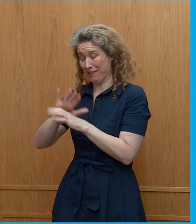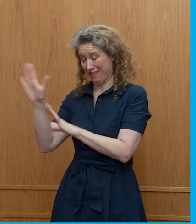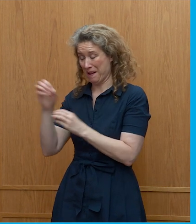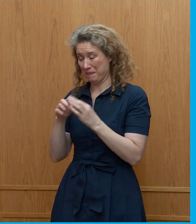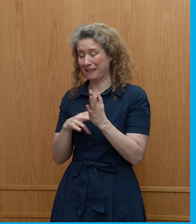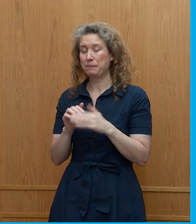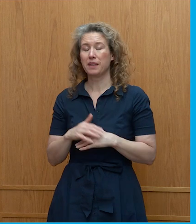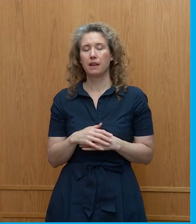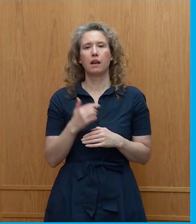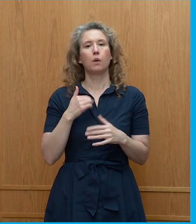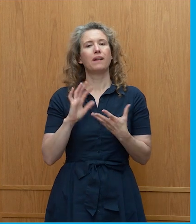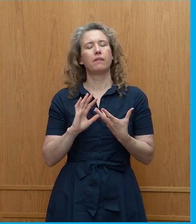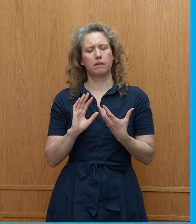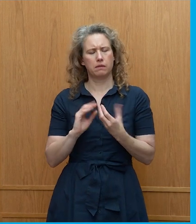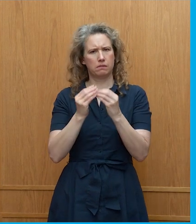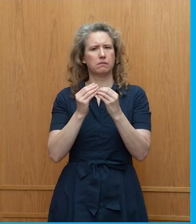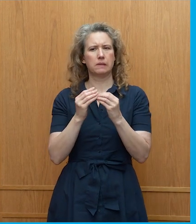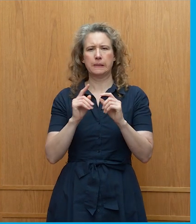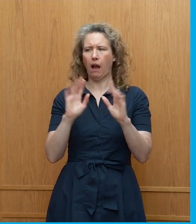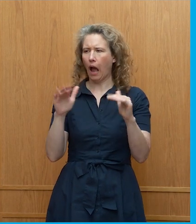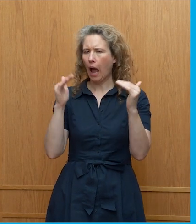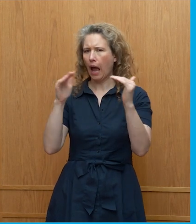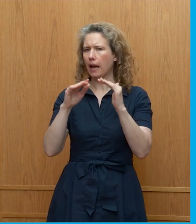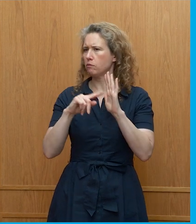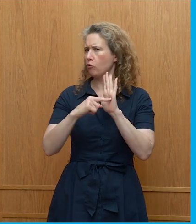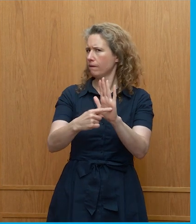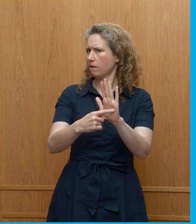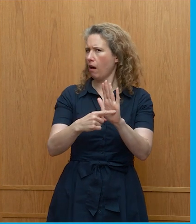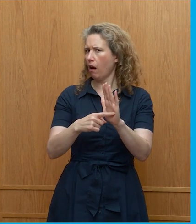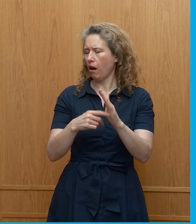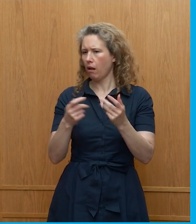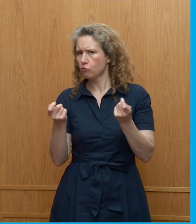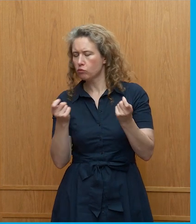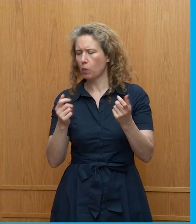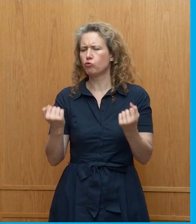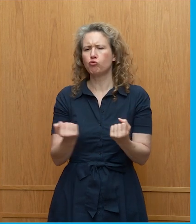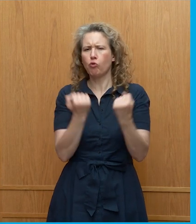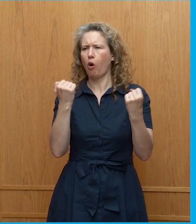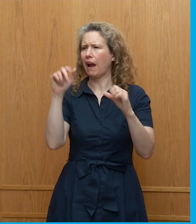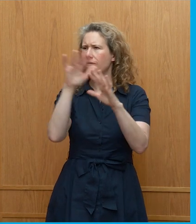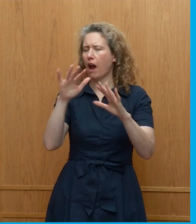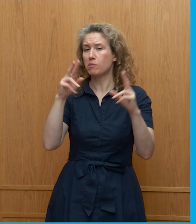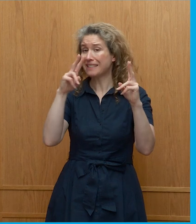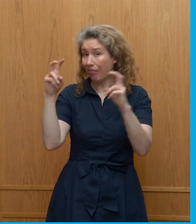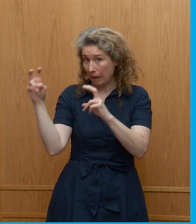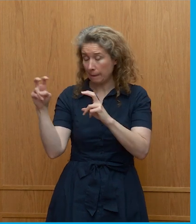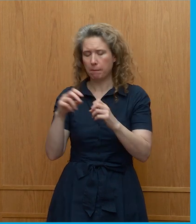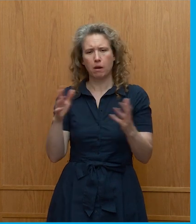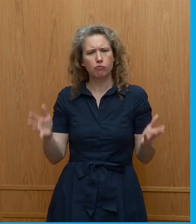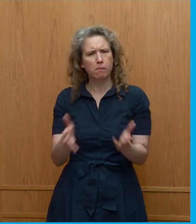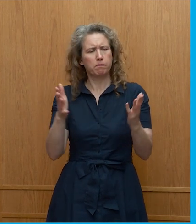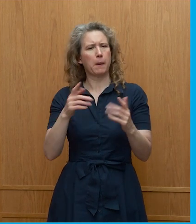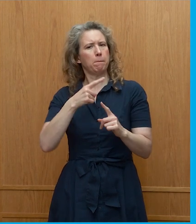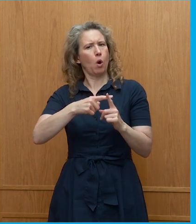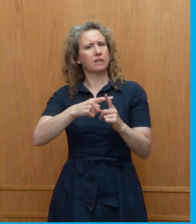we have made quite a number of high profiled productions with strong environmental themes and promoting um positive